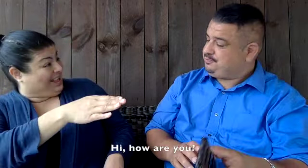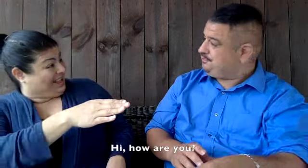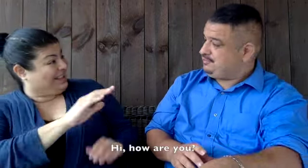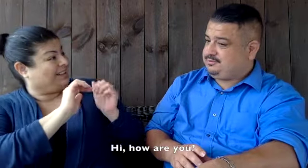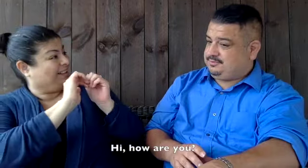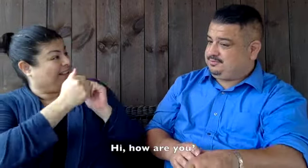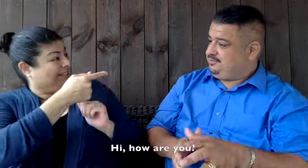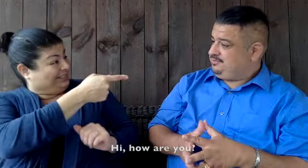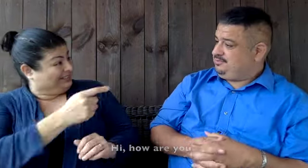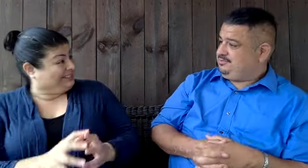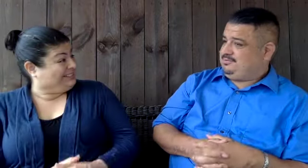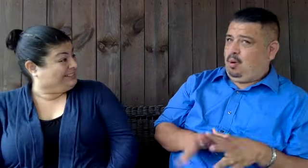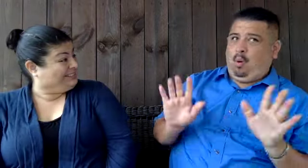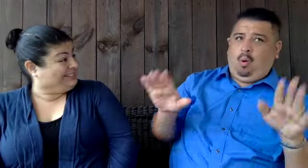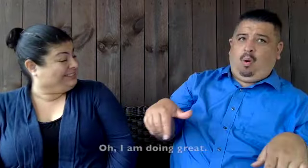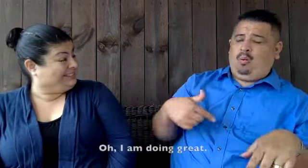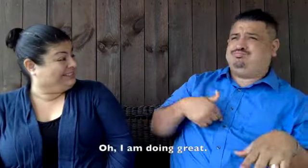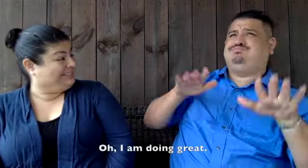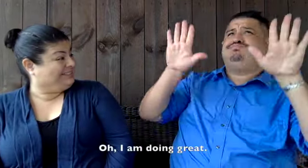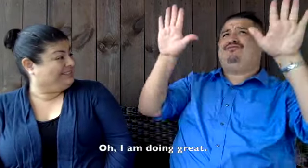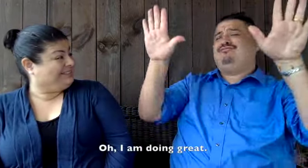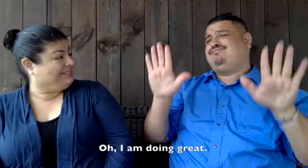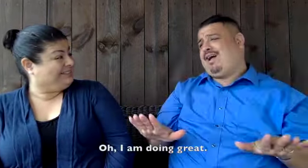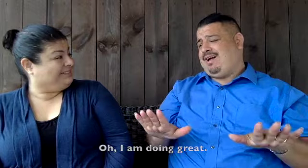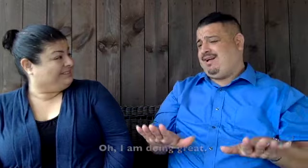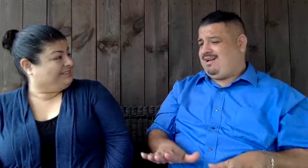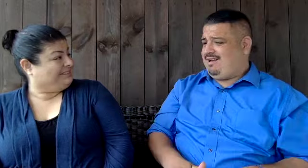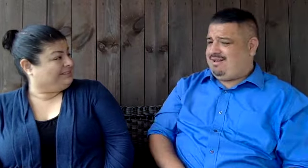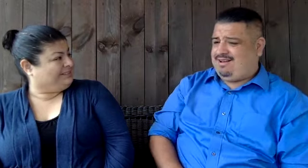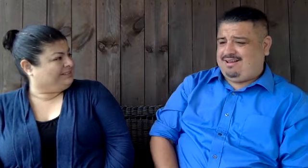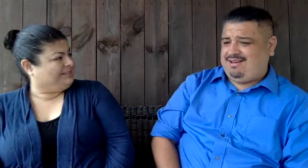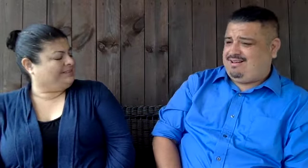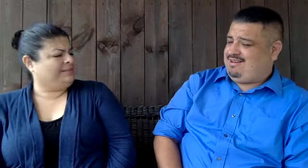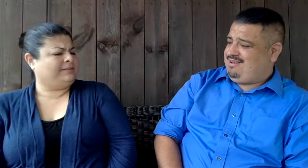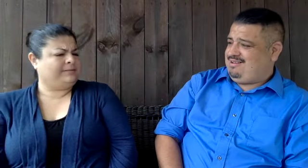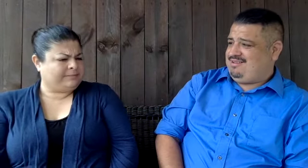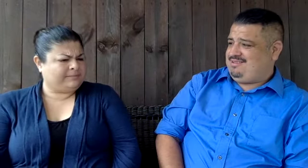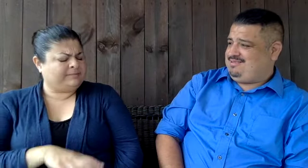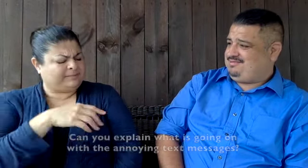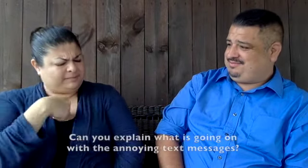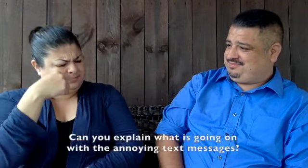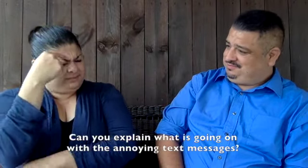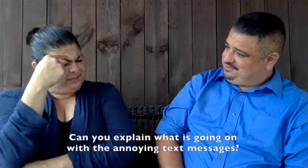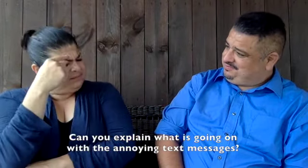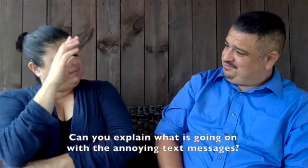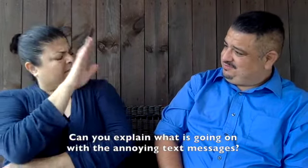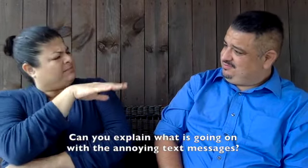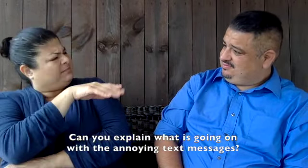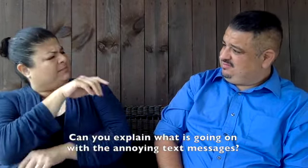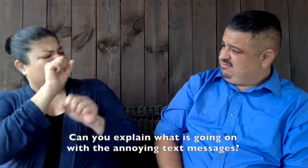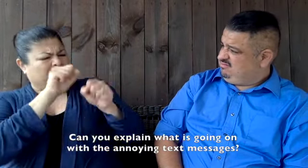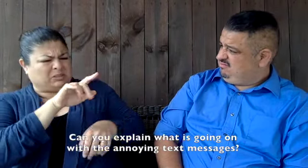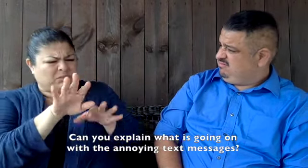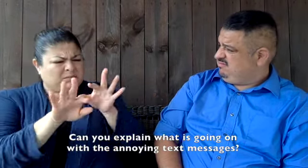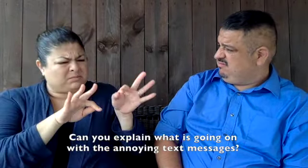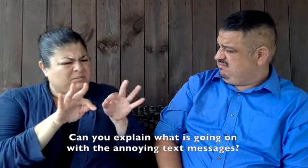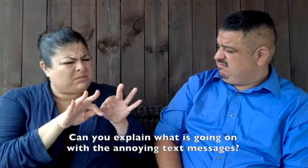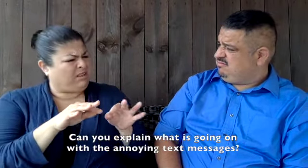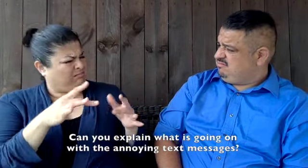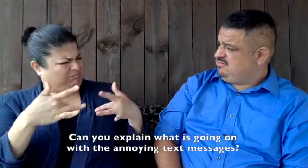hi how are you oh I'm doing great can you explain what was going on with the